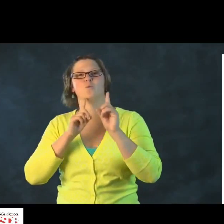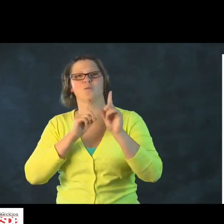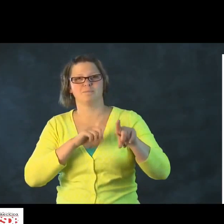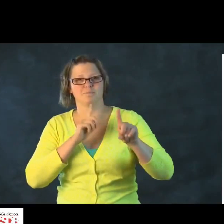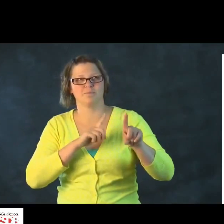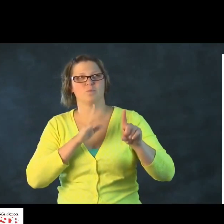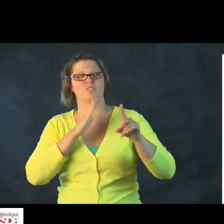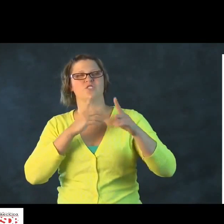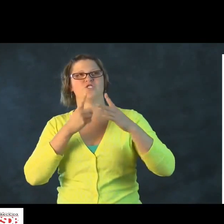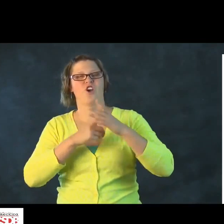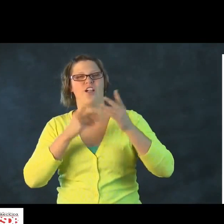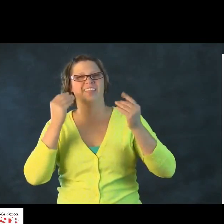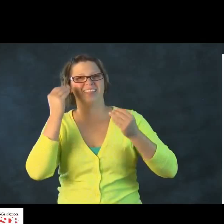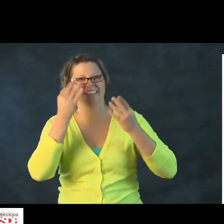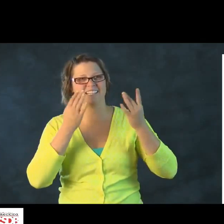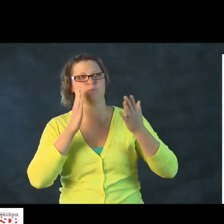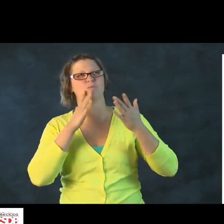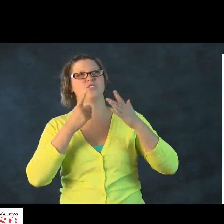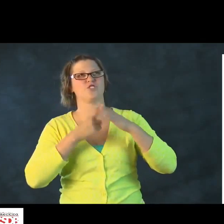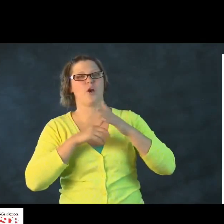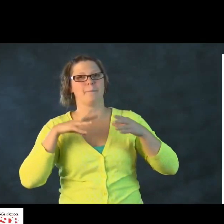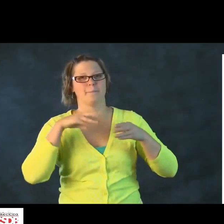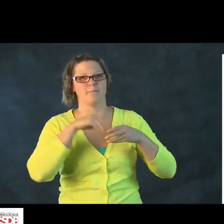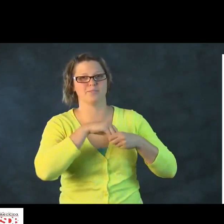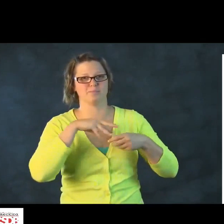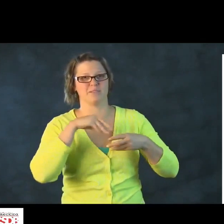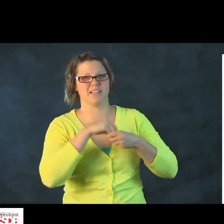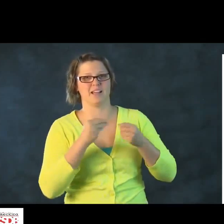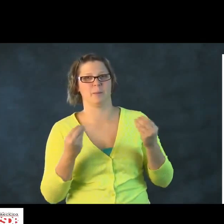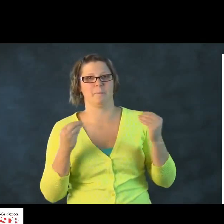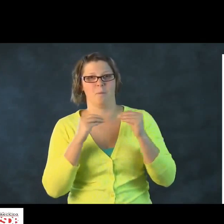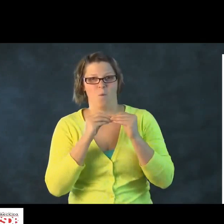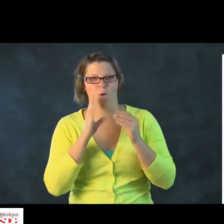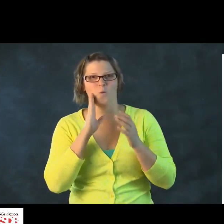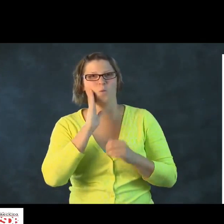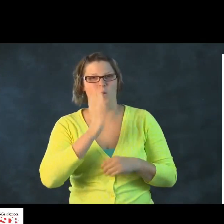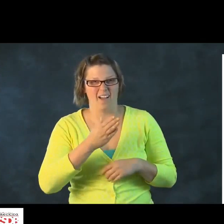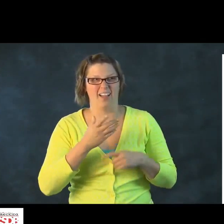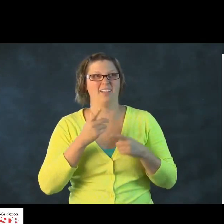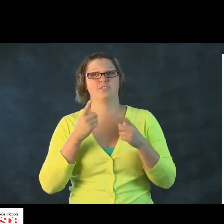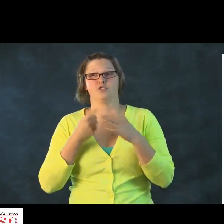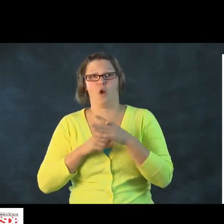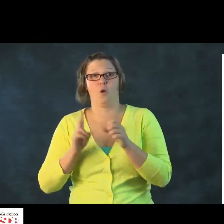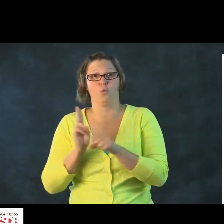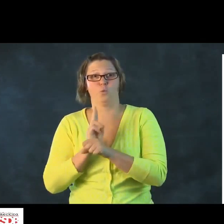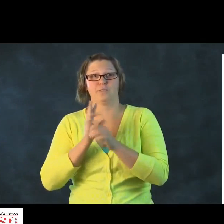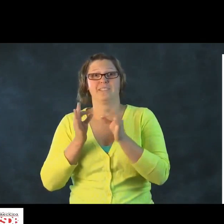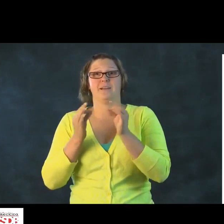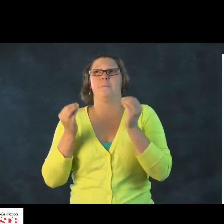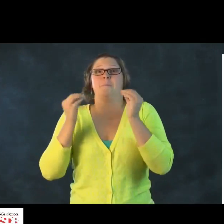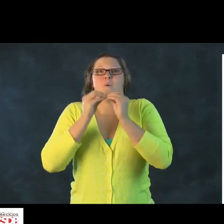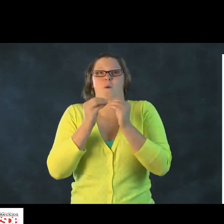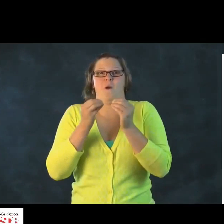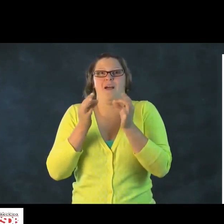the child will start responding. They will start thinking about how they can participate in the conversation.